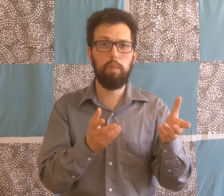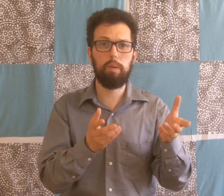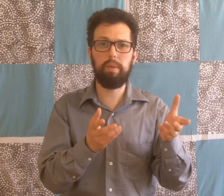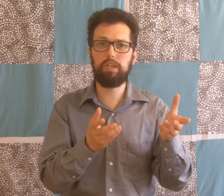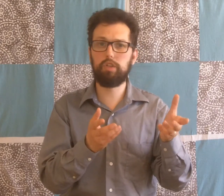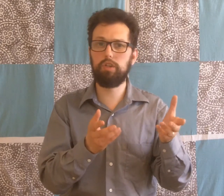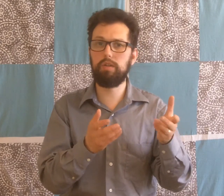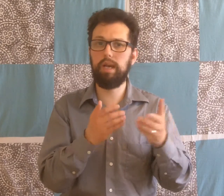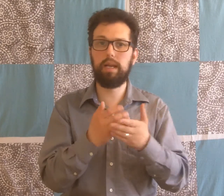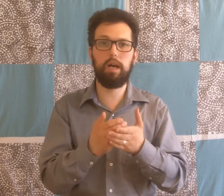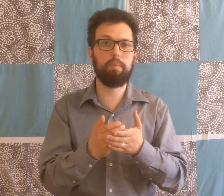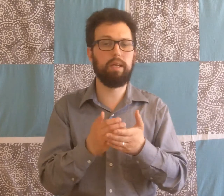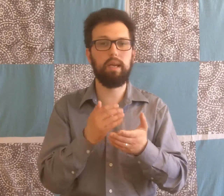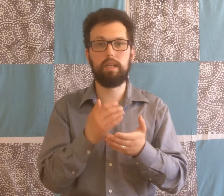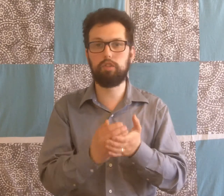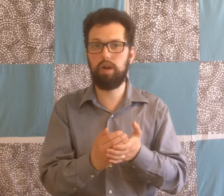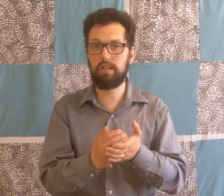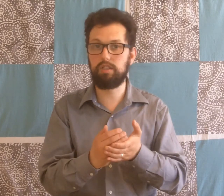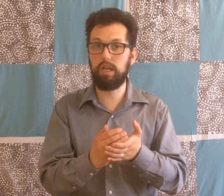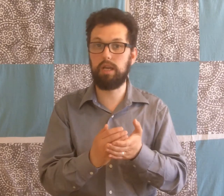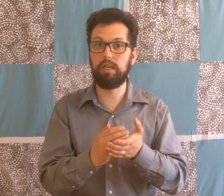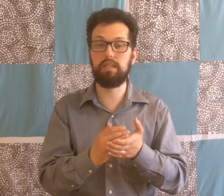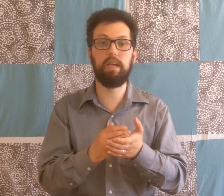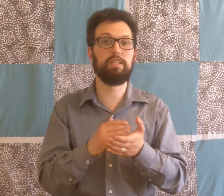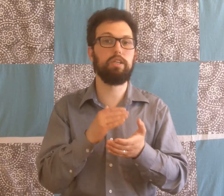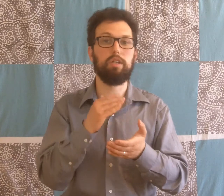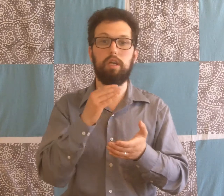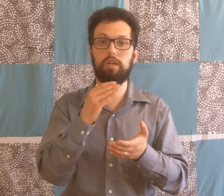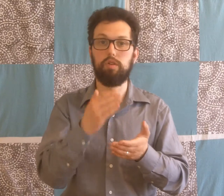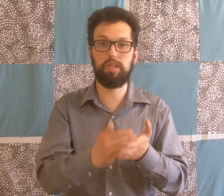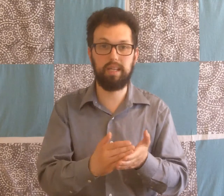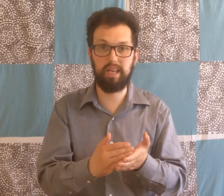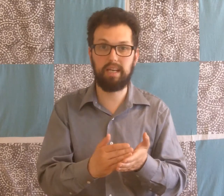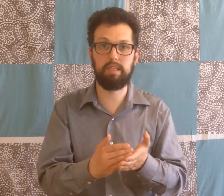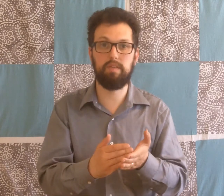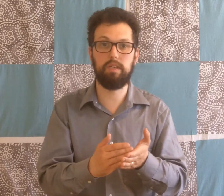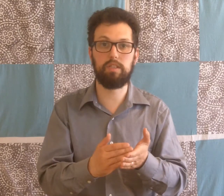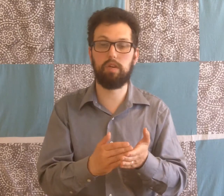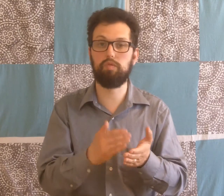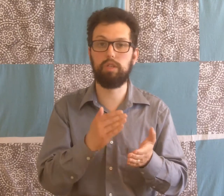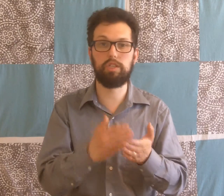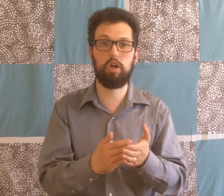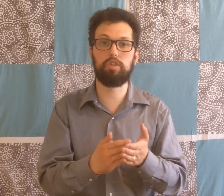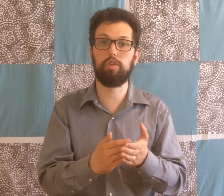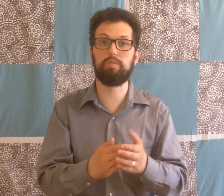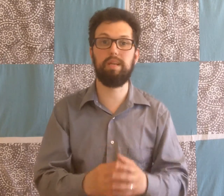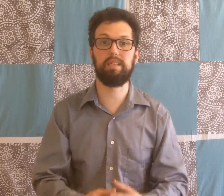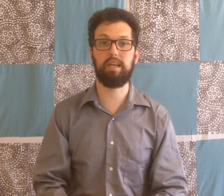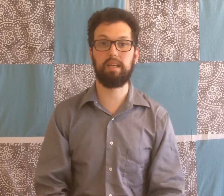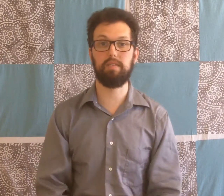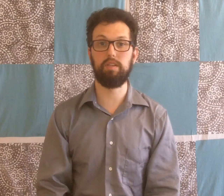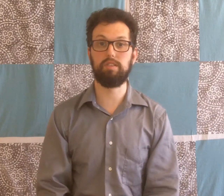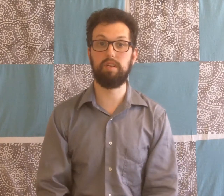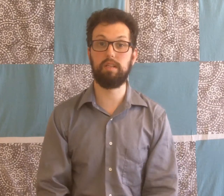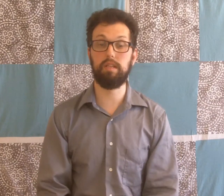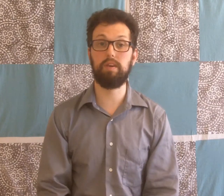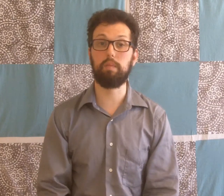But make sure you're getting up and getting dressed and engaging in your daily activities. And it really starts at those basic activities of daily living.